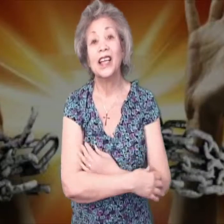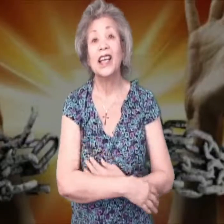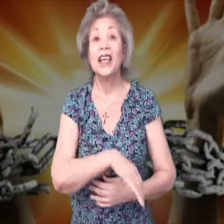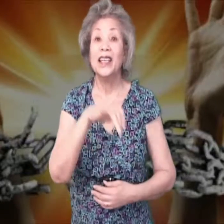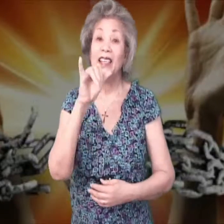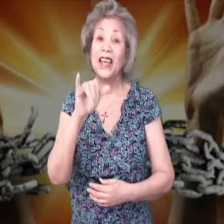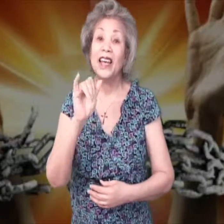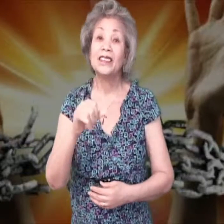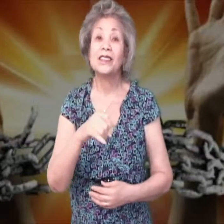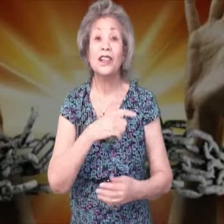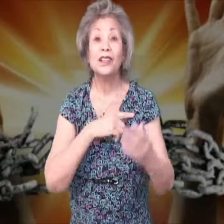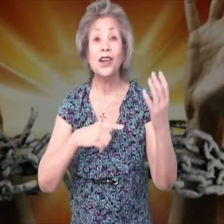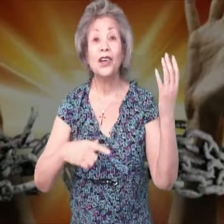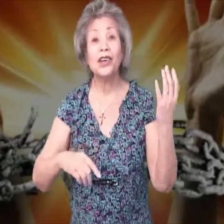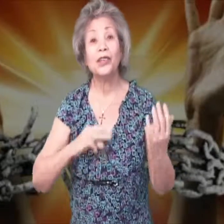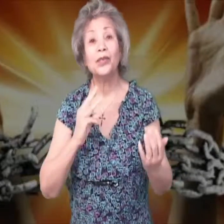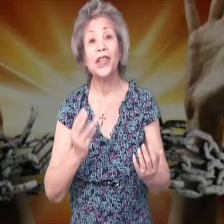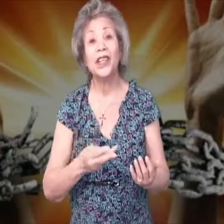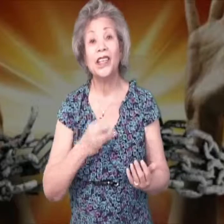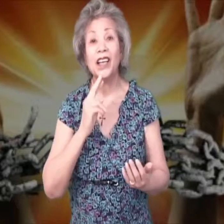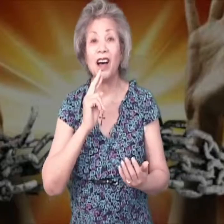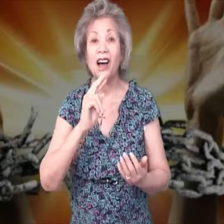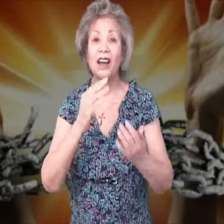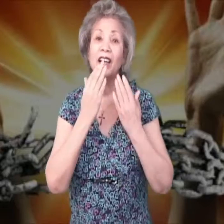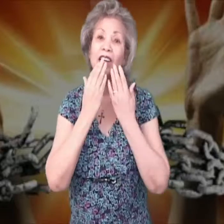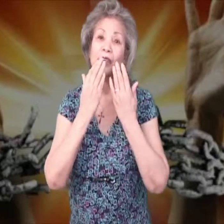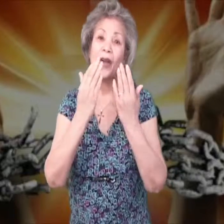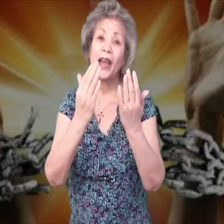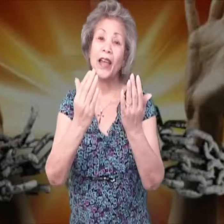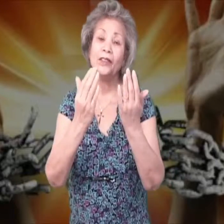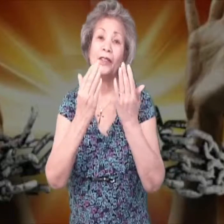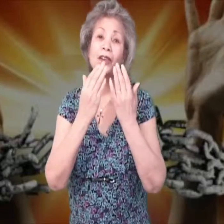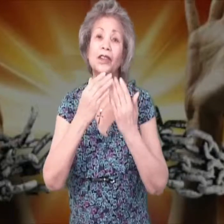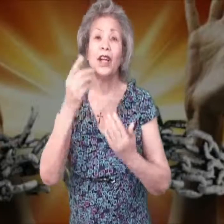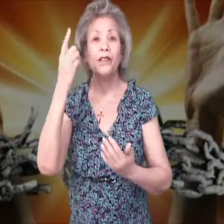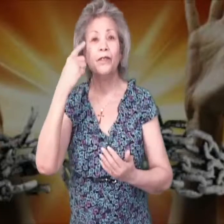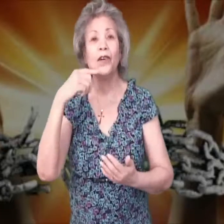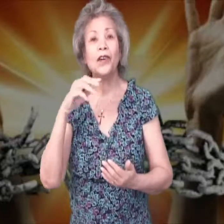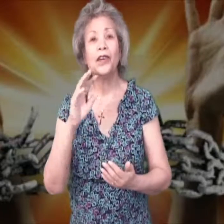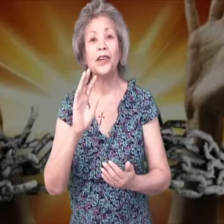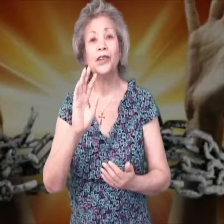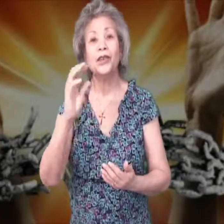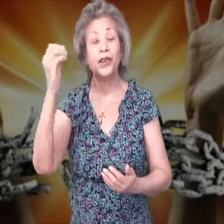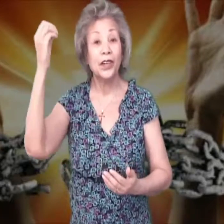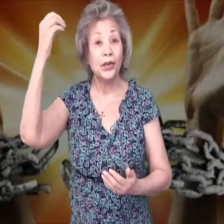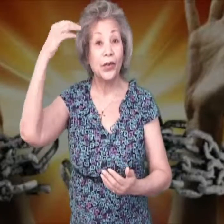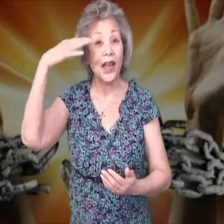Yes, Lord, we are grateful for your grace